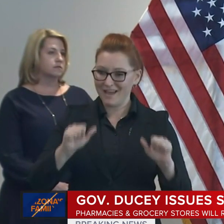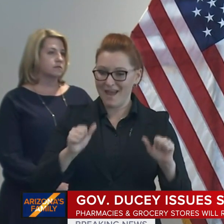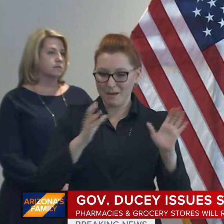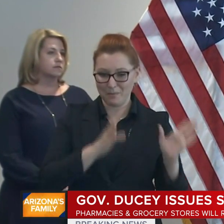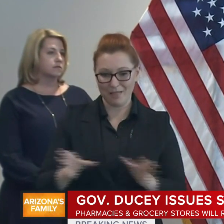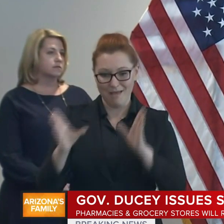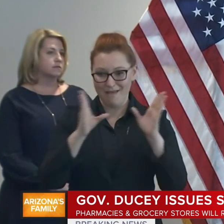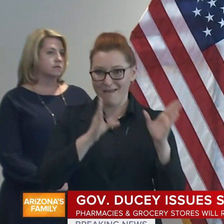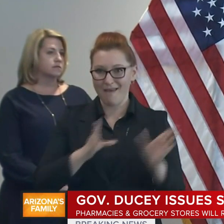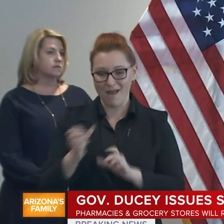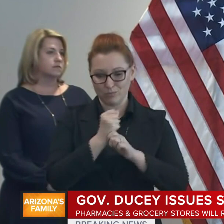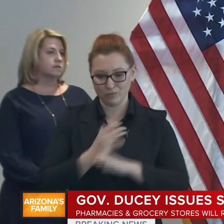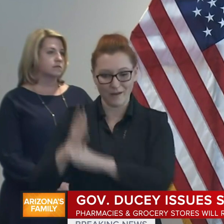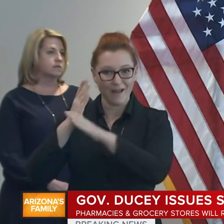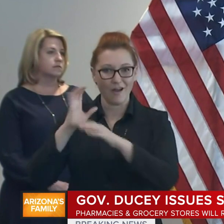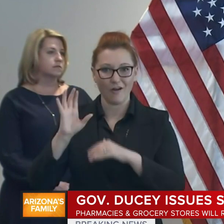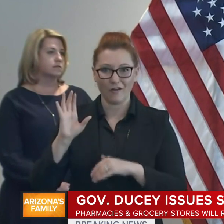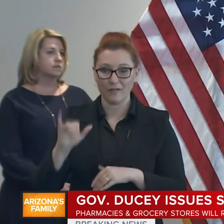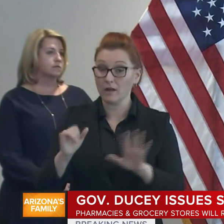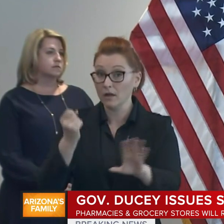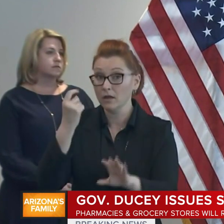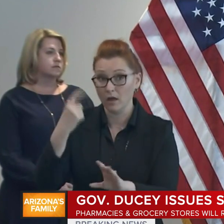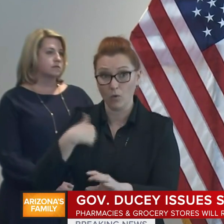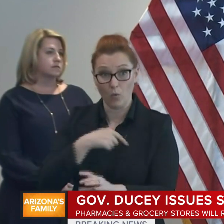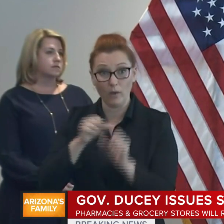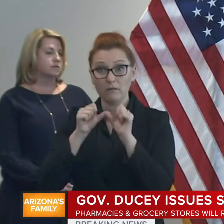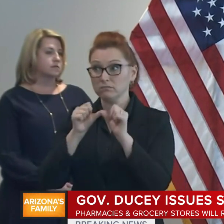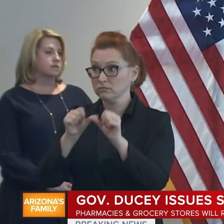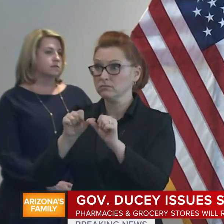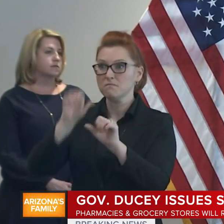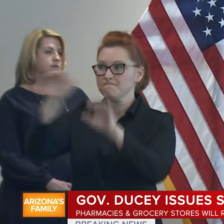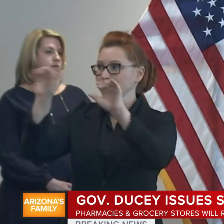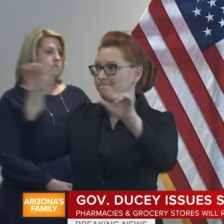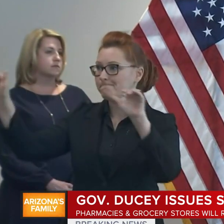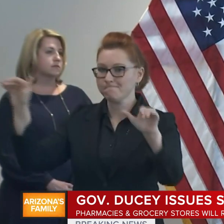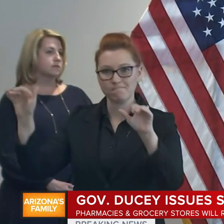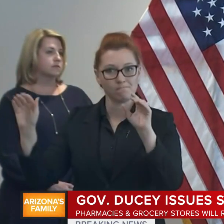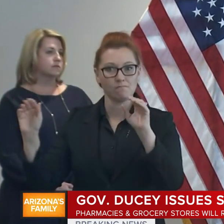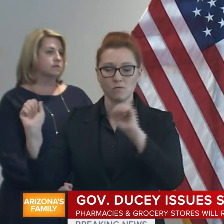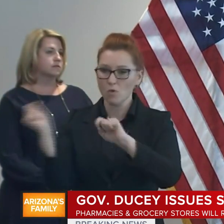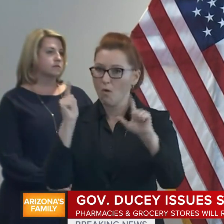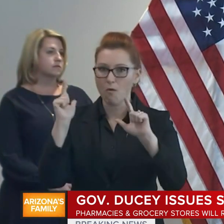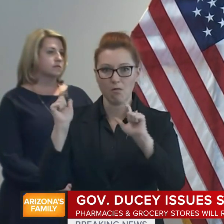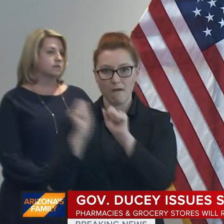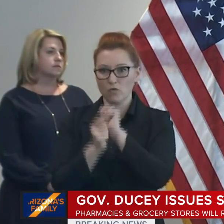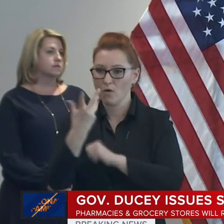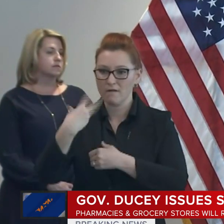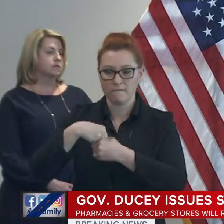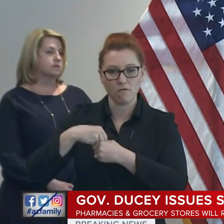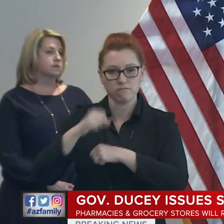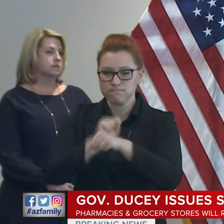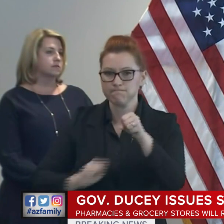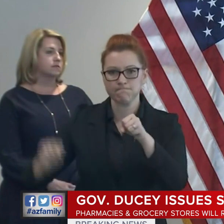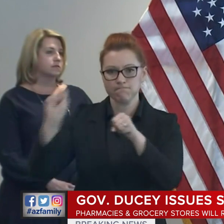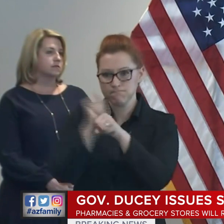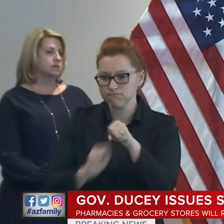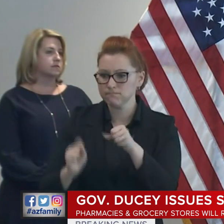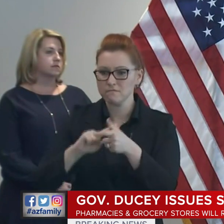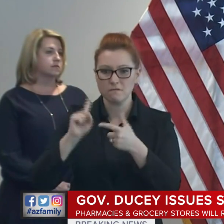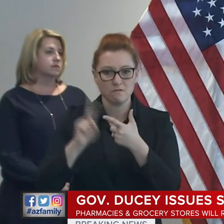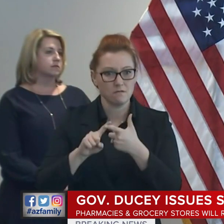right now. Now, we're going to continue to get all hands on deck, increase hospital capacity, build health care